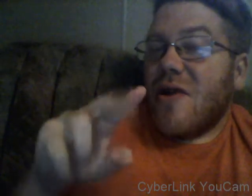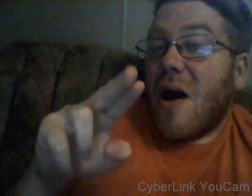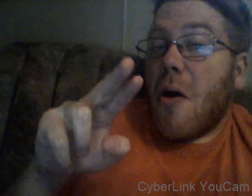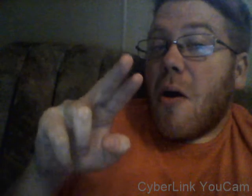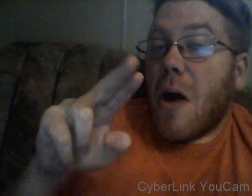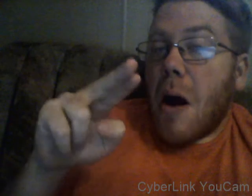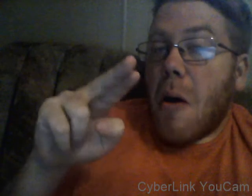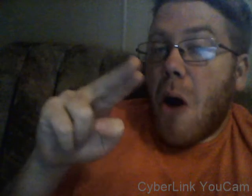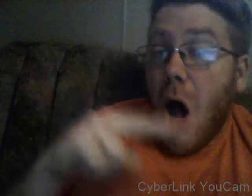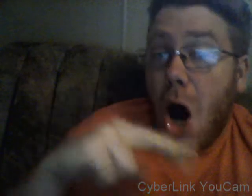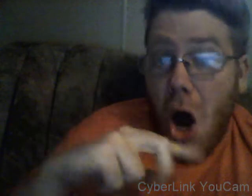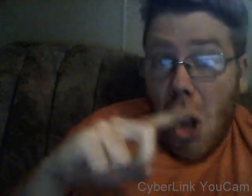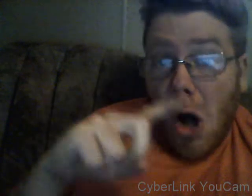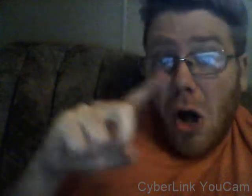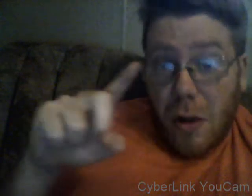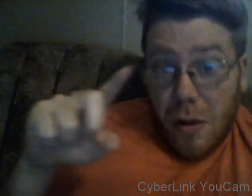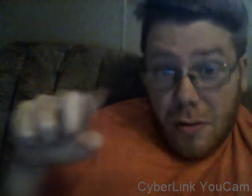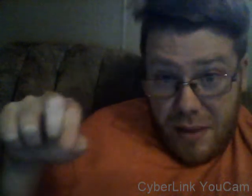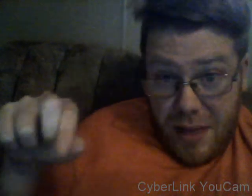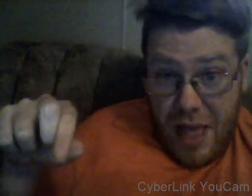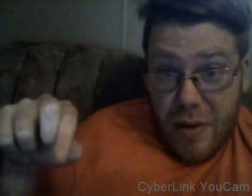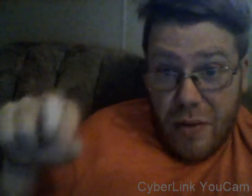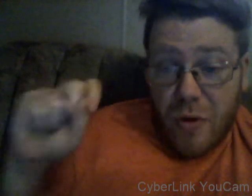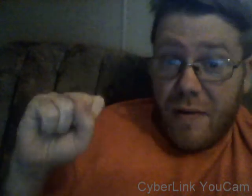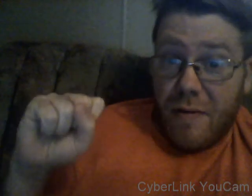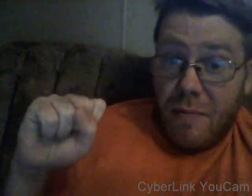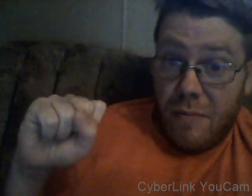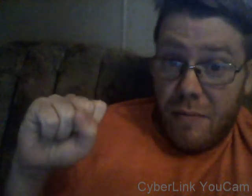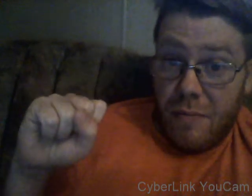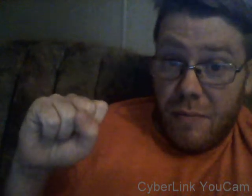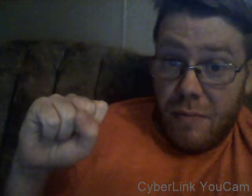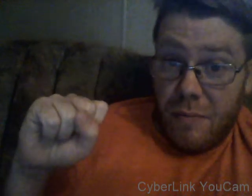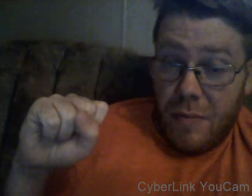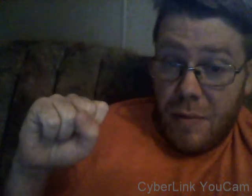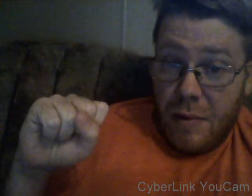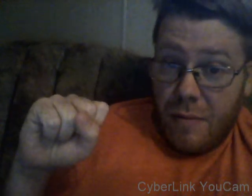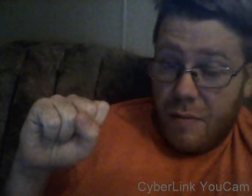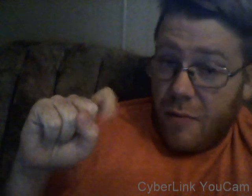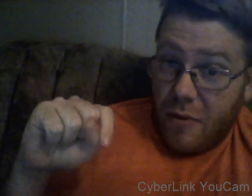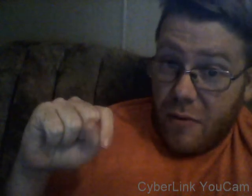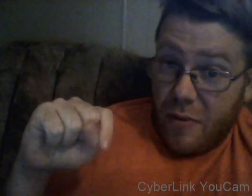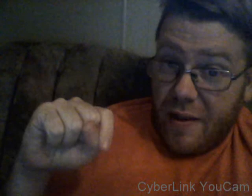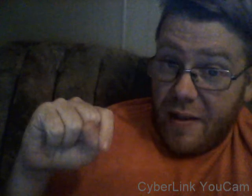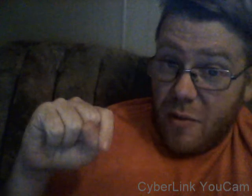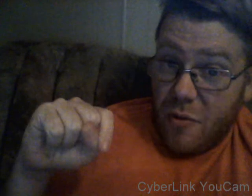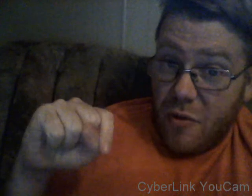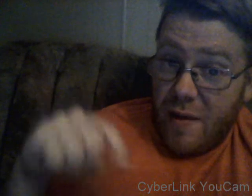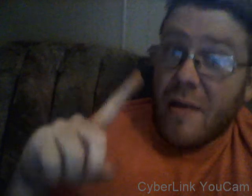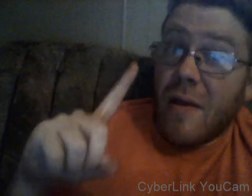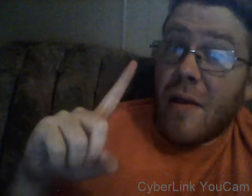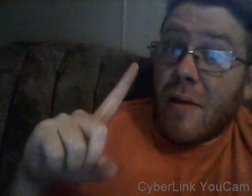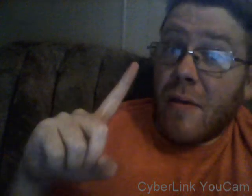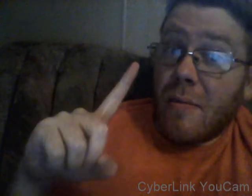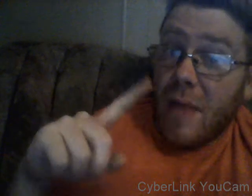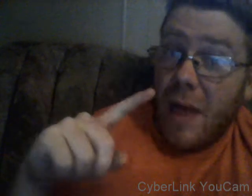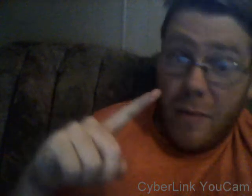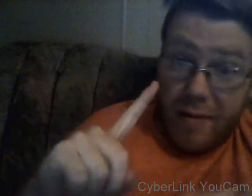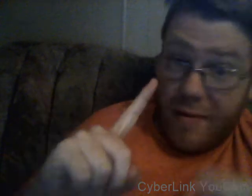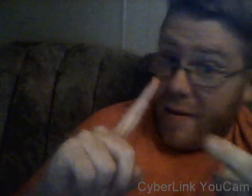all the anime works for the Sailor Moon movies. That means the